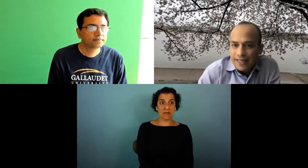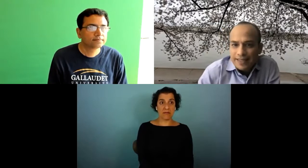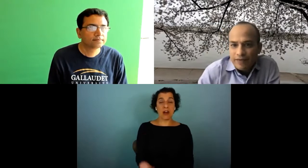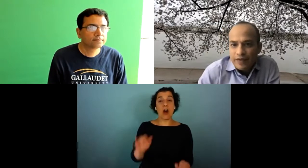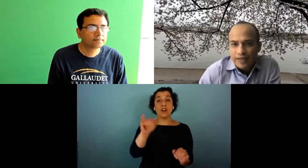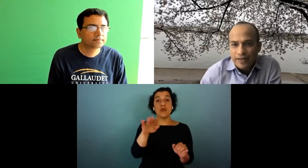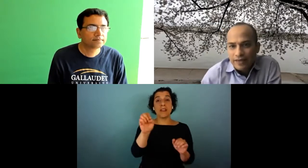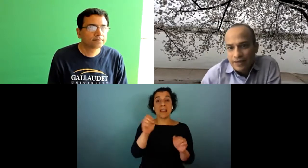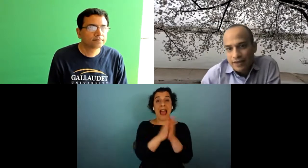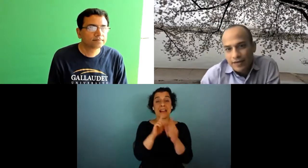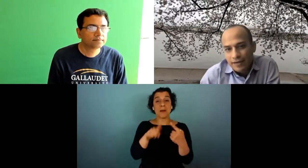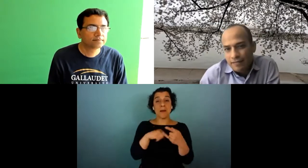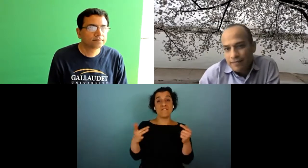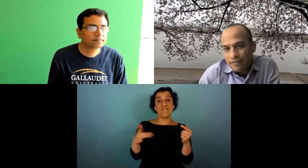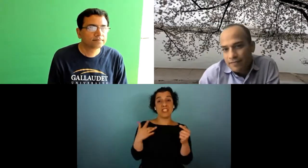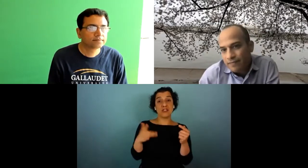sensitivity